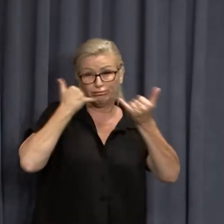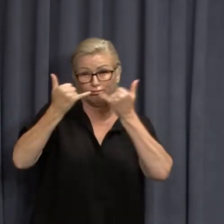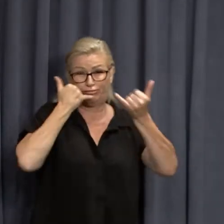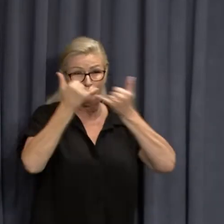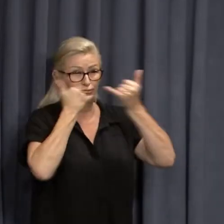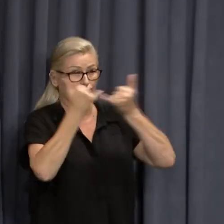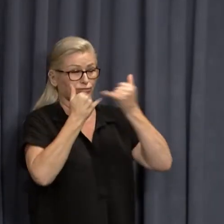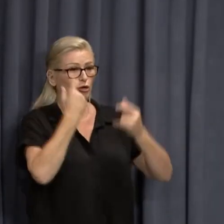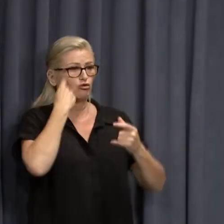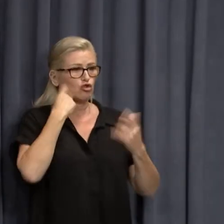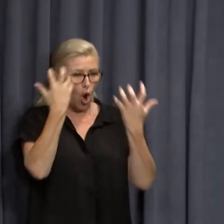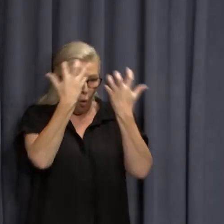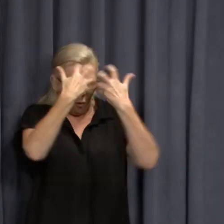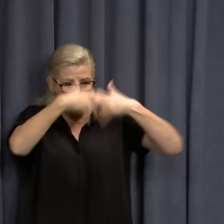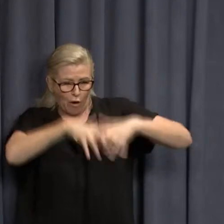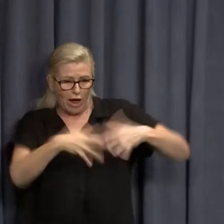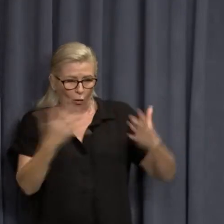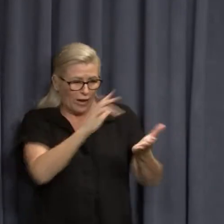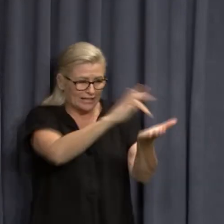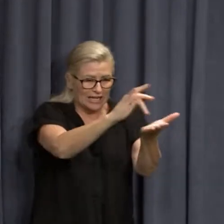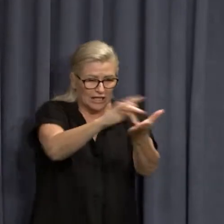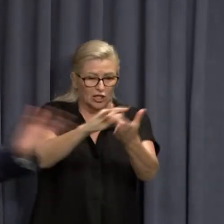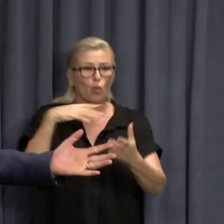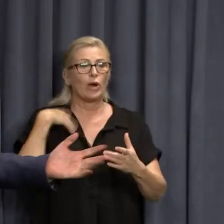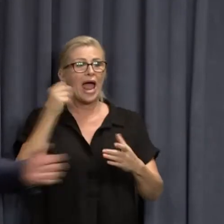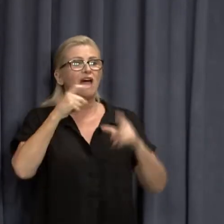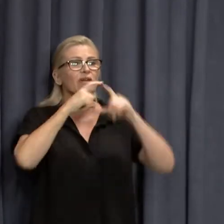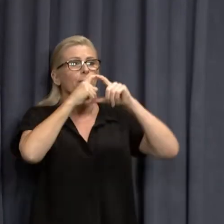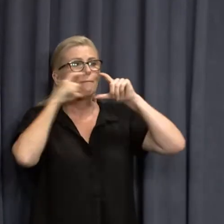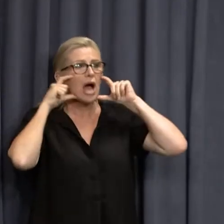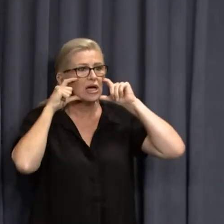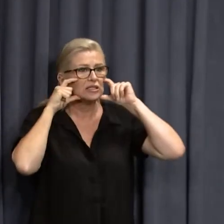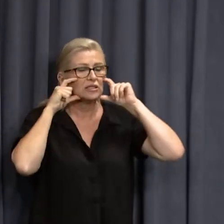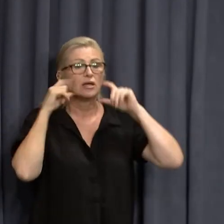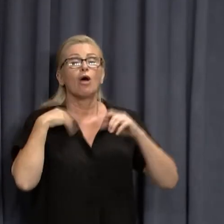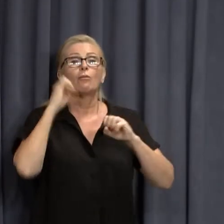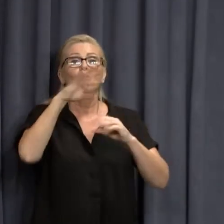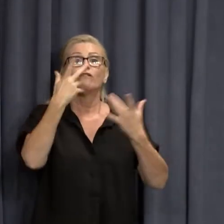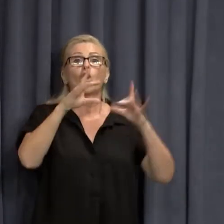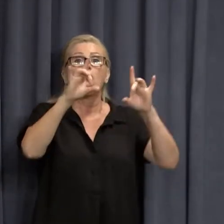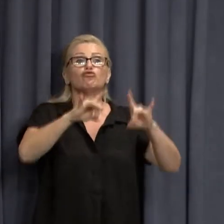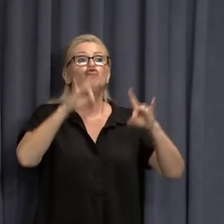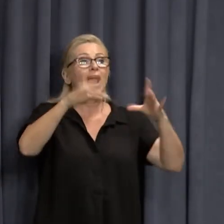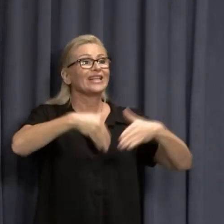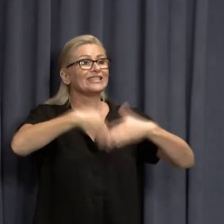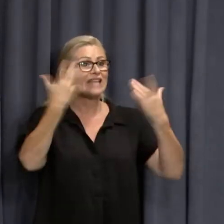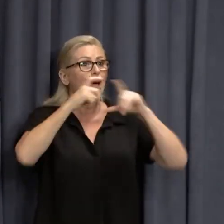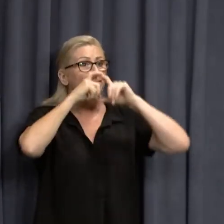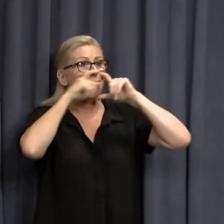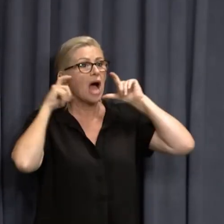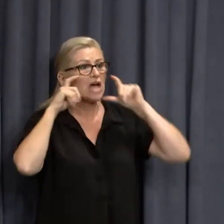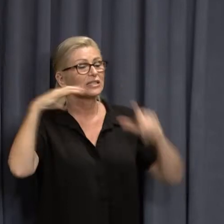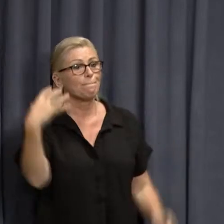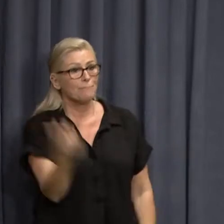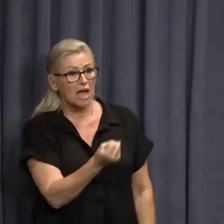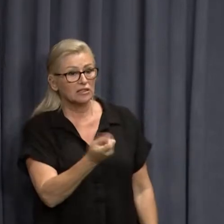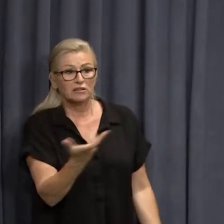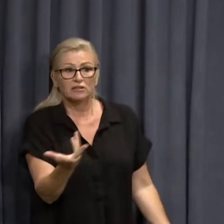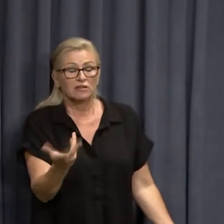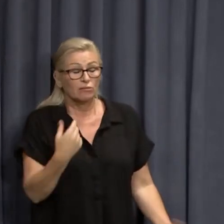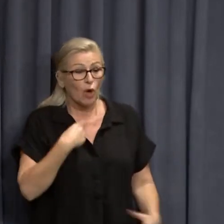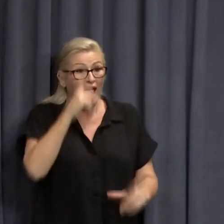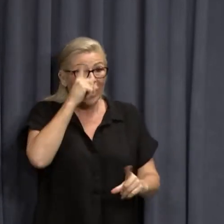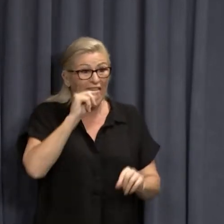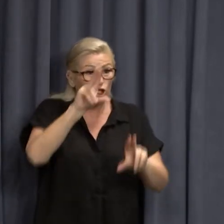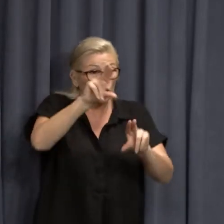to bring it under control. We've got mask wearing. We're putting mask wearing in for Australia Day events, but we may not be able to stop it. So